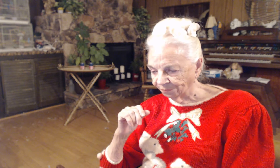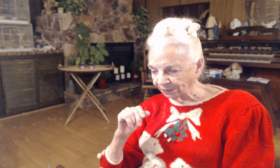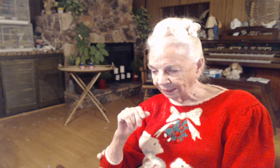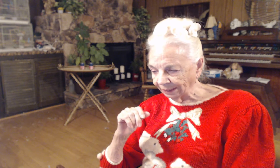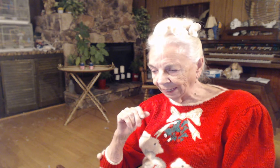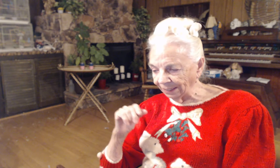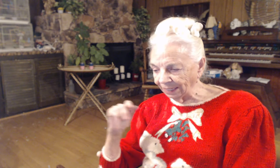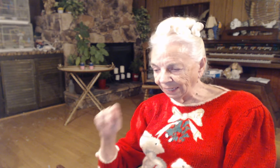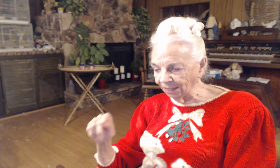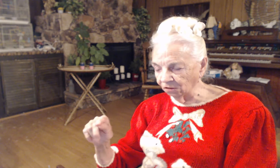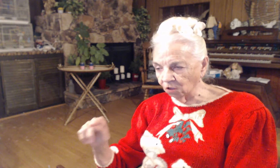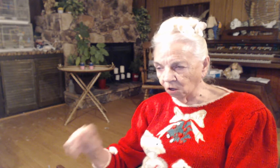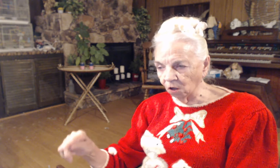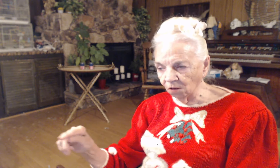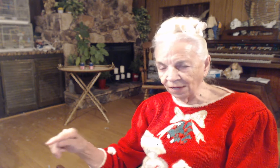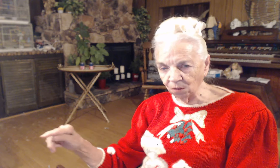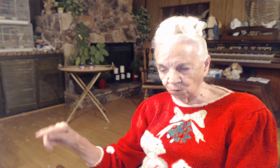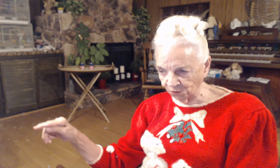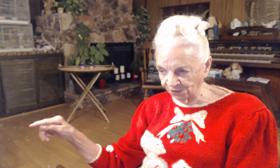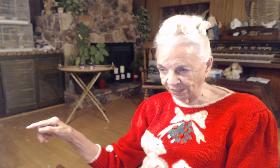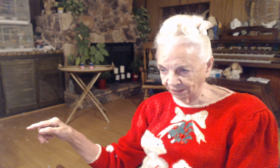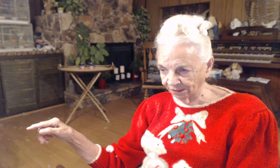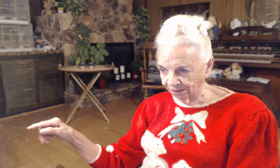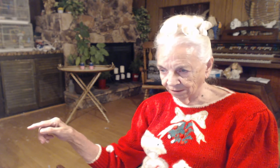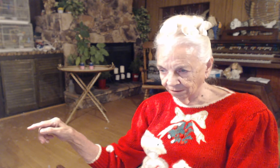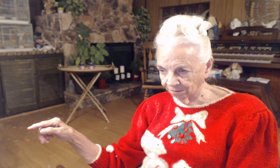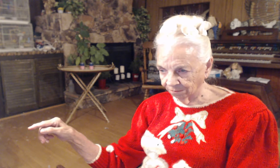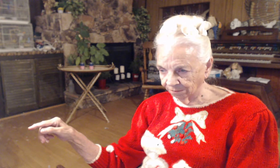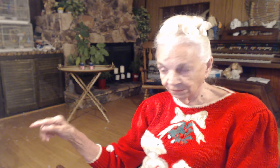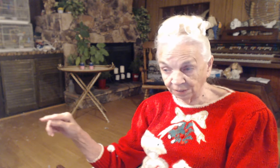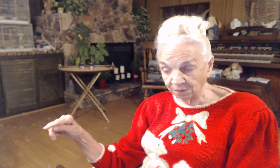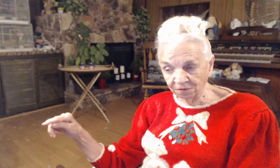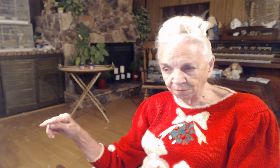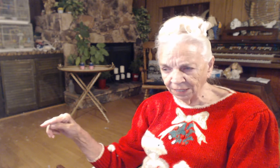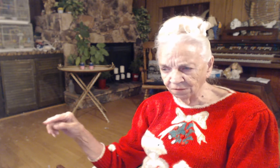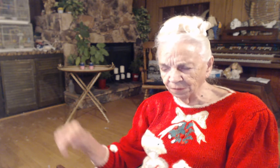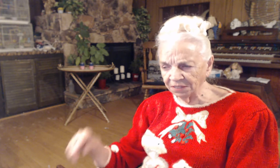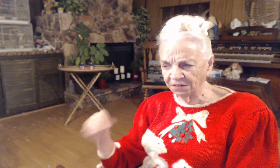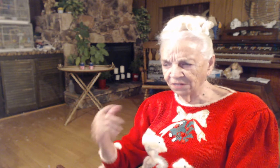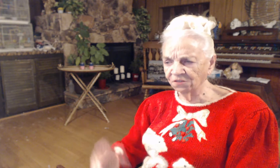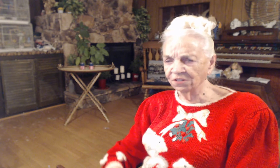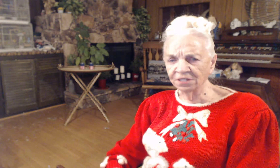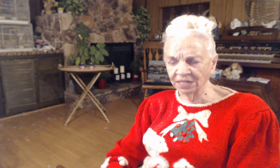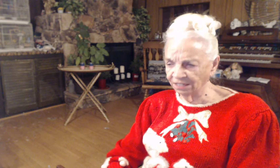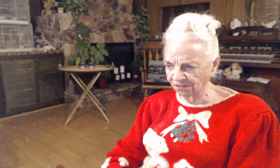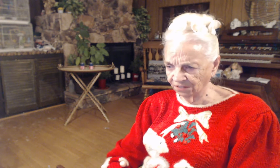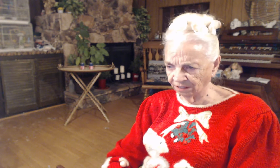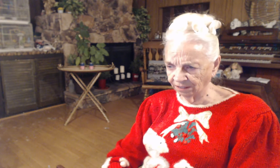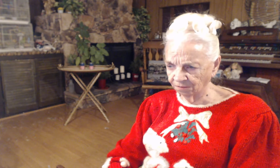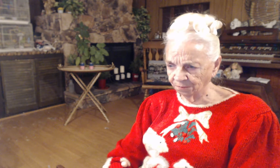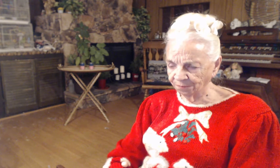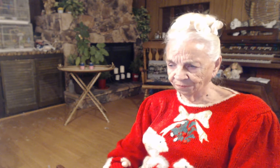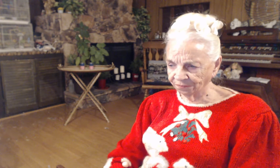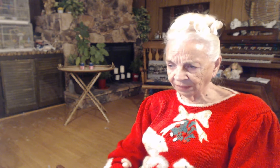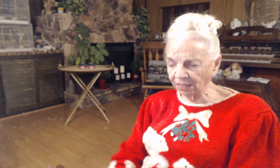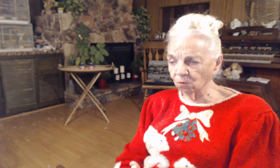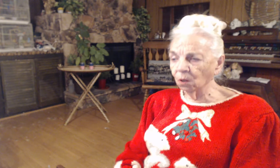And he healed all that were sick. Some of them might have been an instantaneous healing. Can't walk.